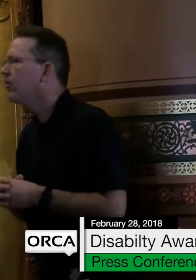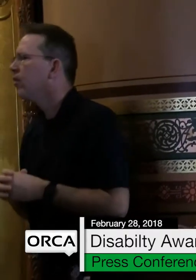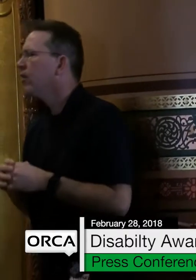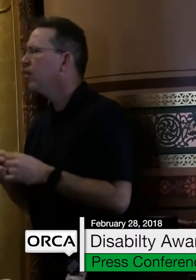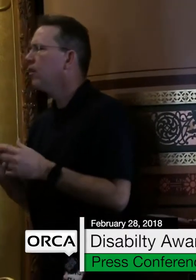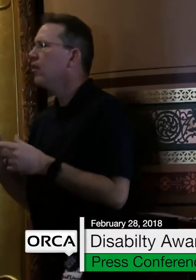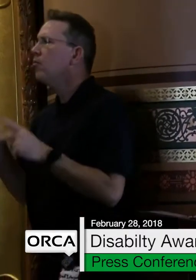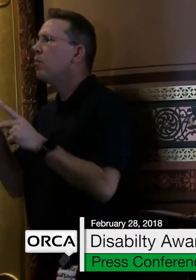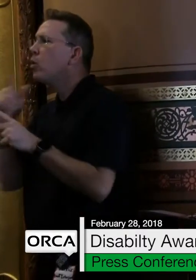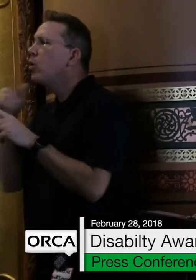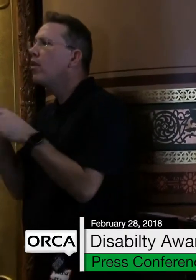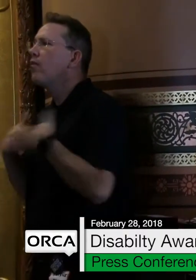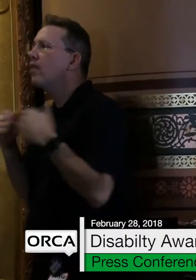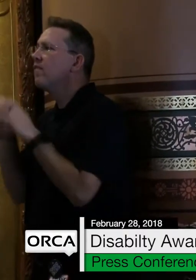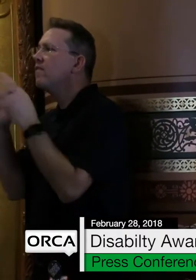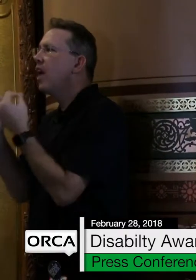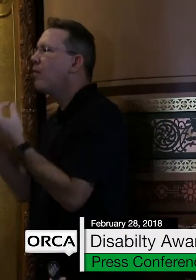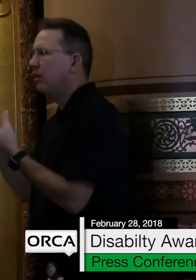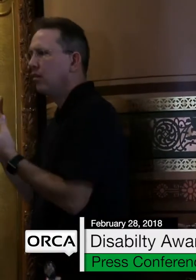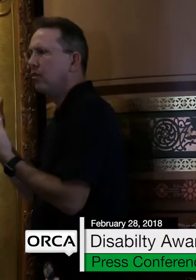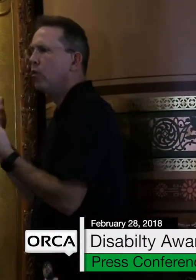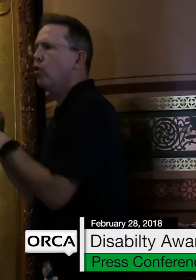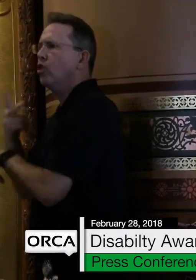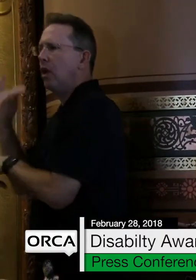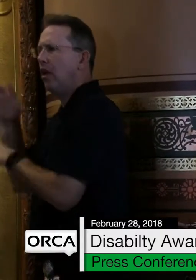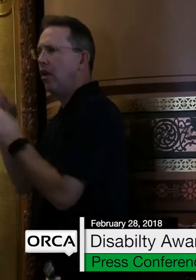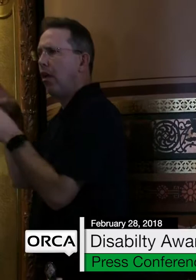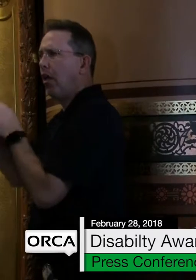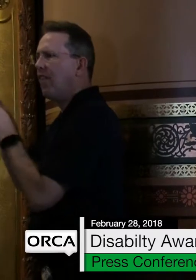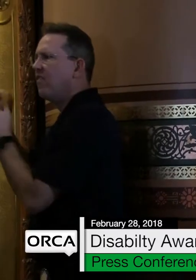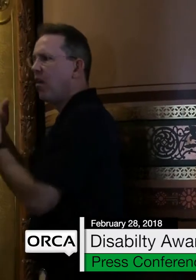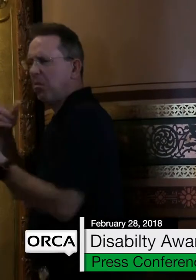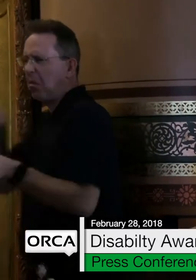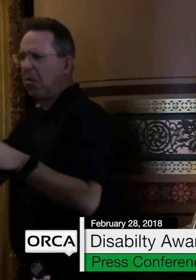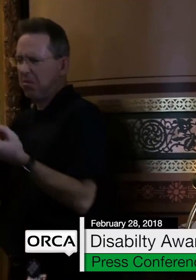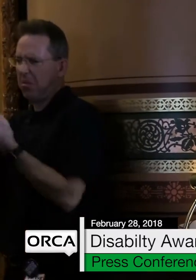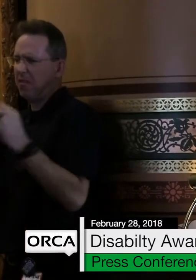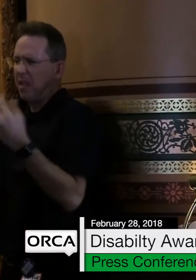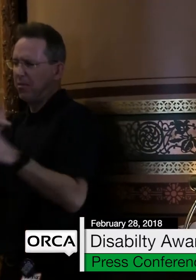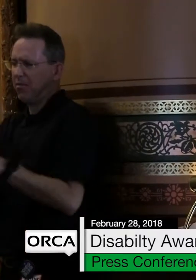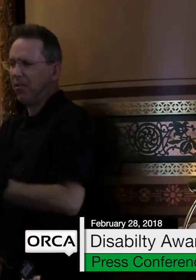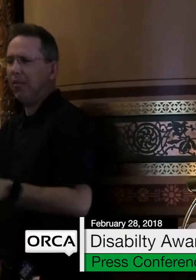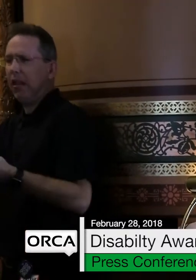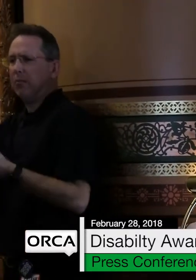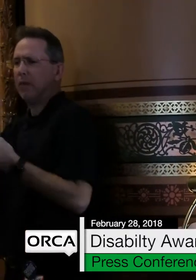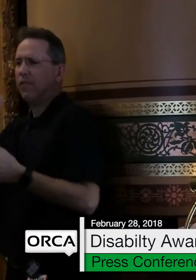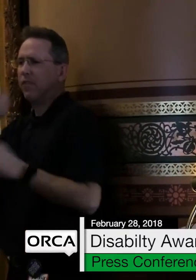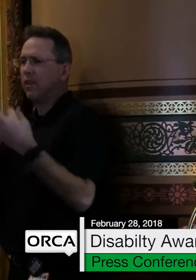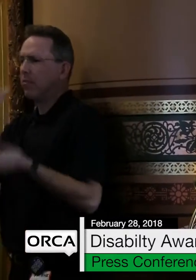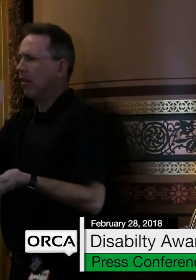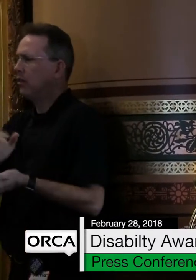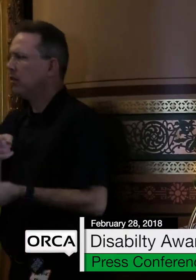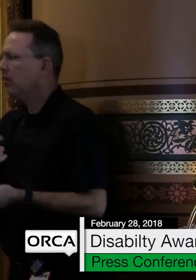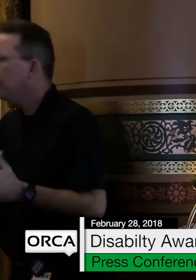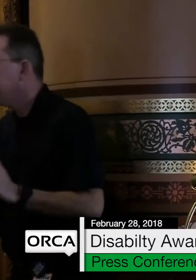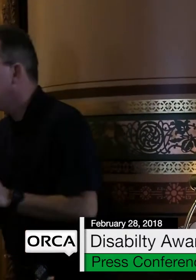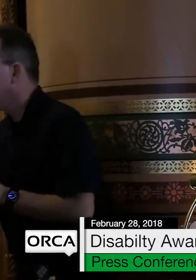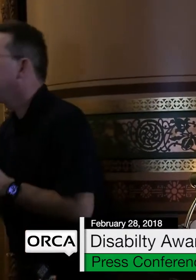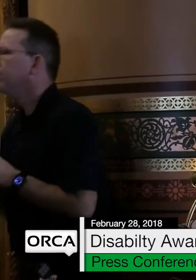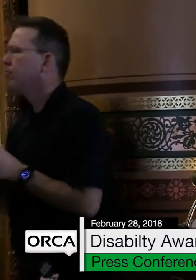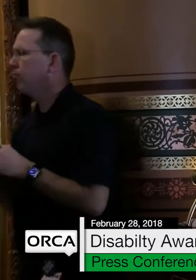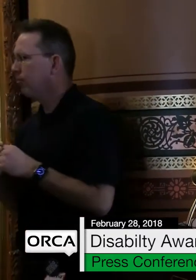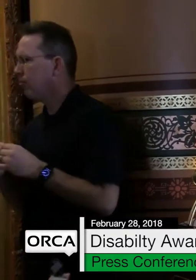families or on their own. These are the very services that allow us to live